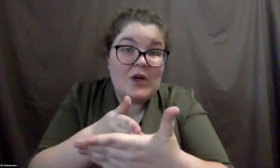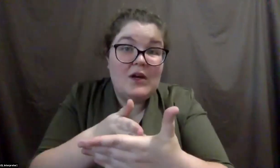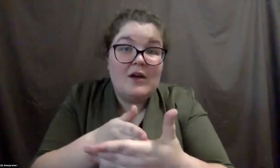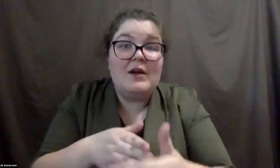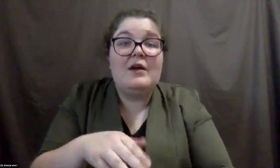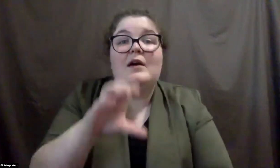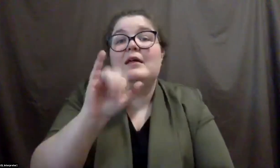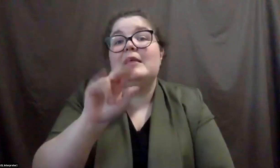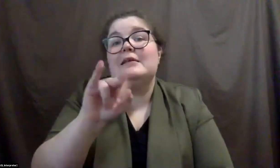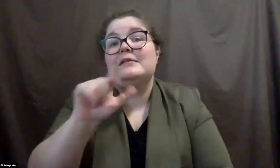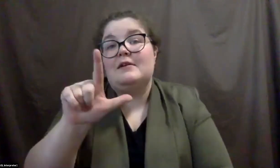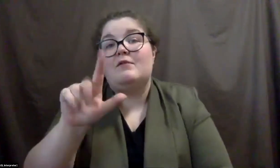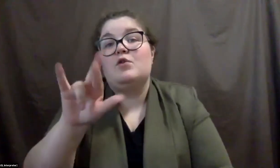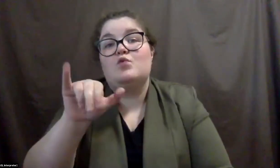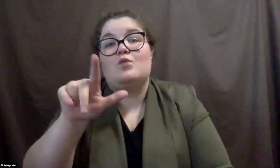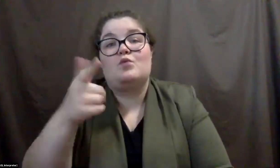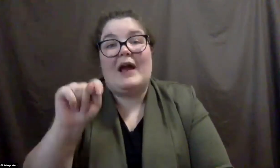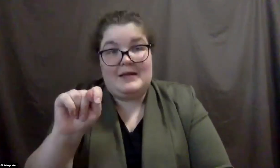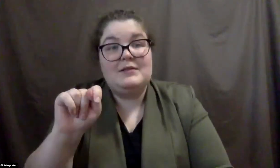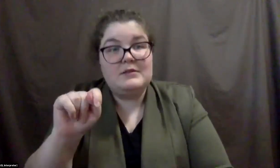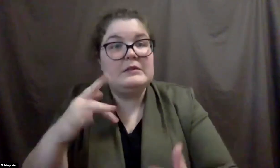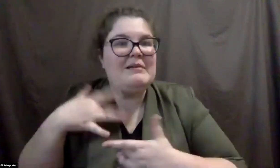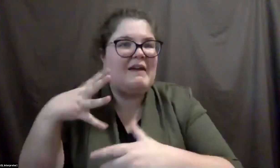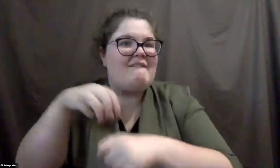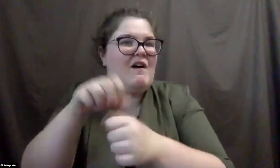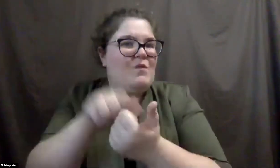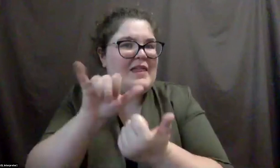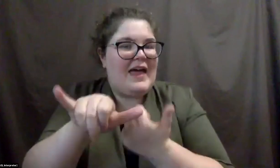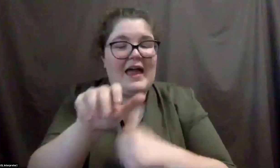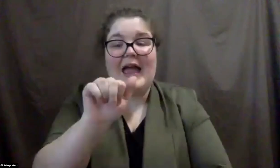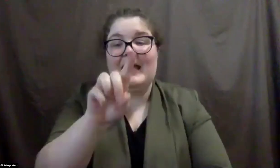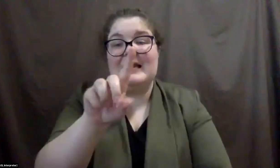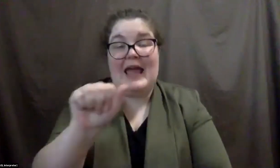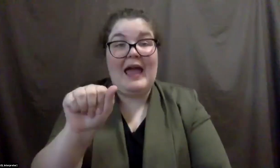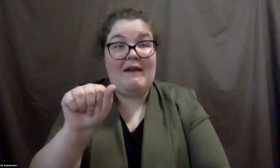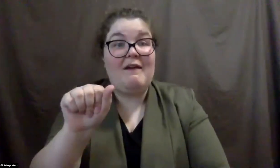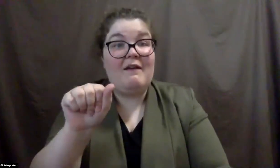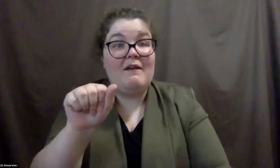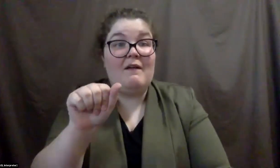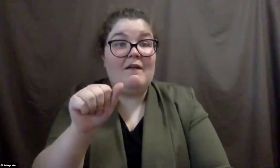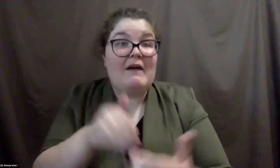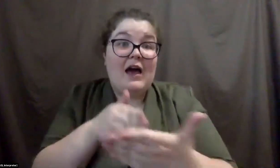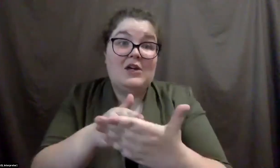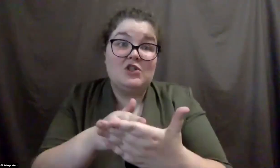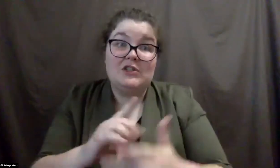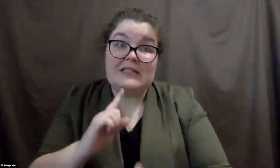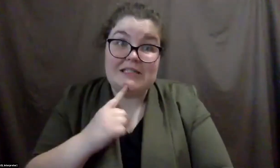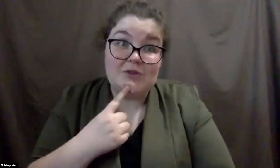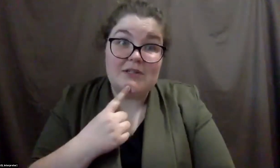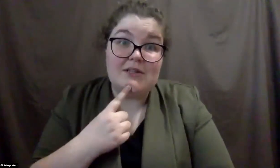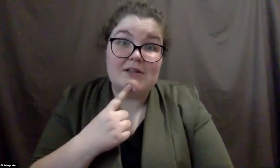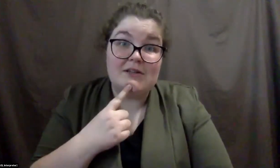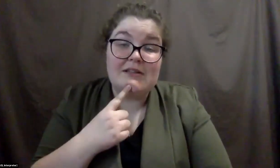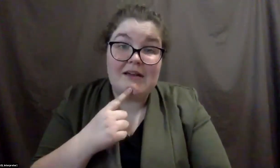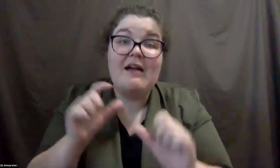role in that. But, um, they, ADA violations are taken seriously by the government. And, uh, you know, it